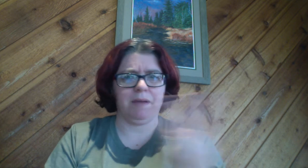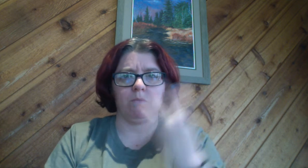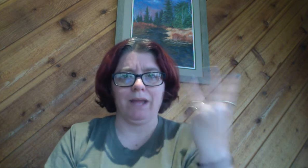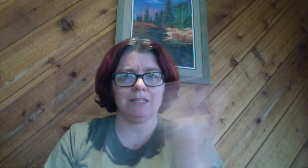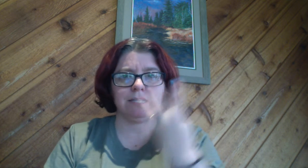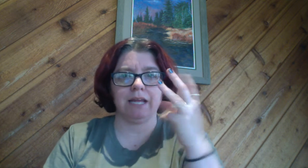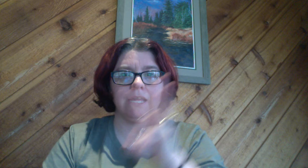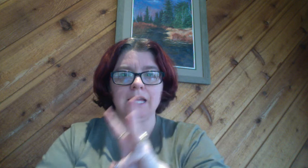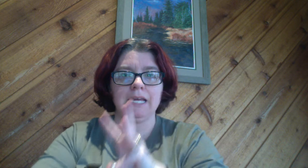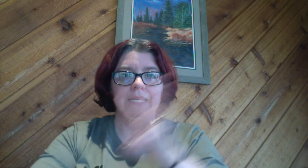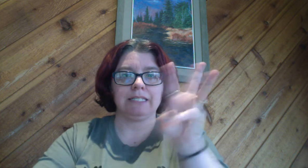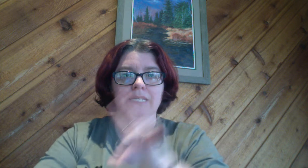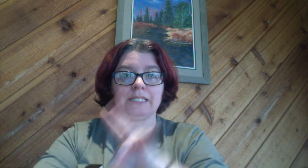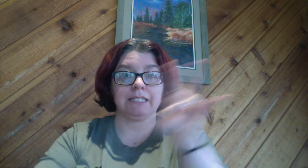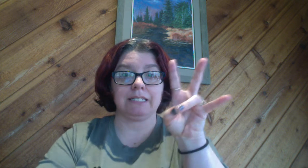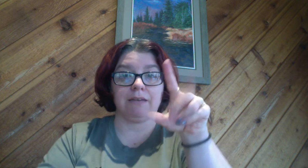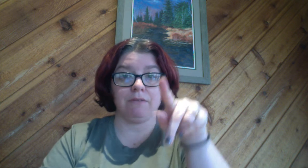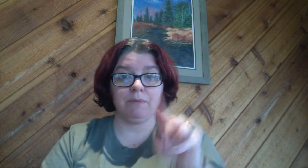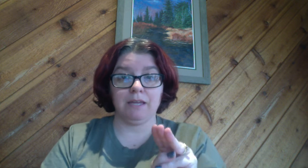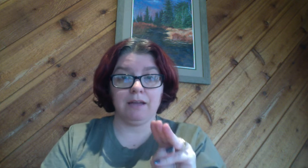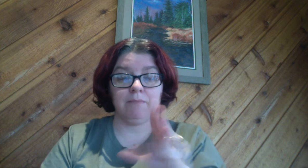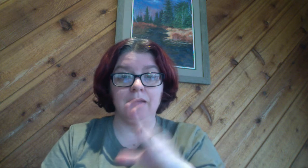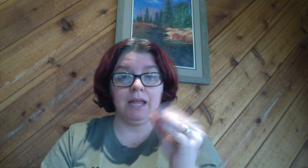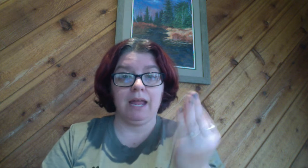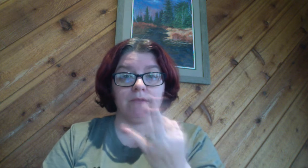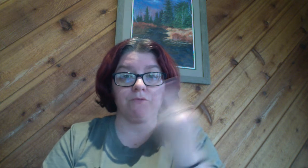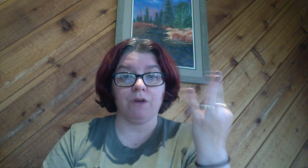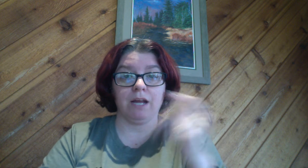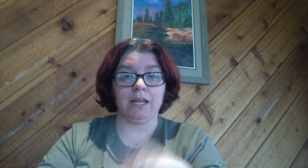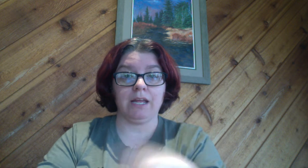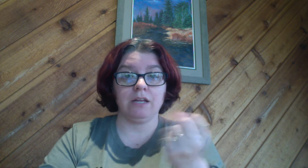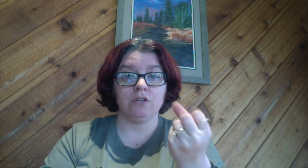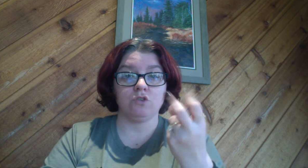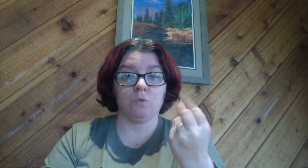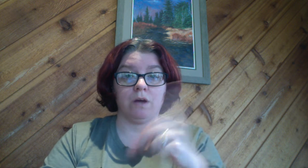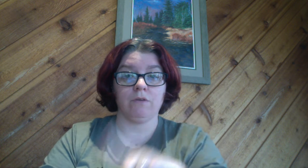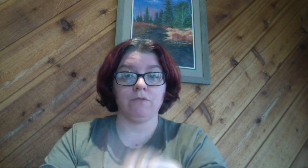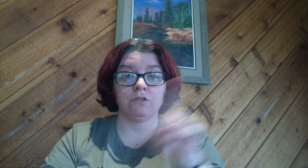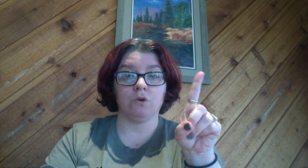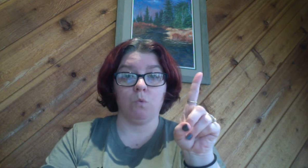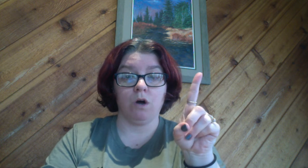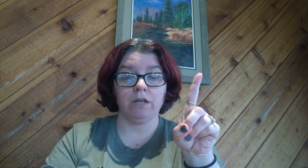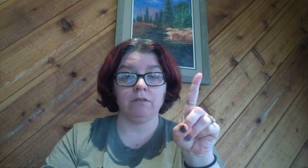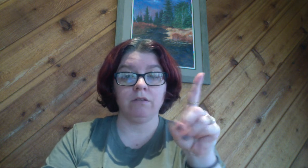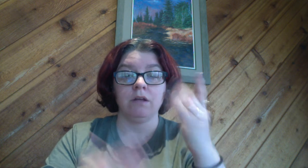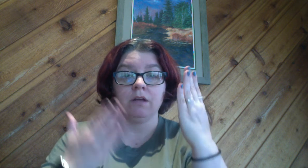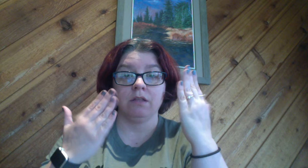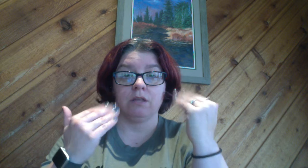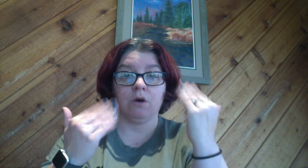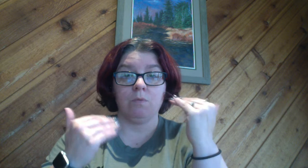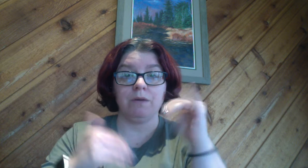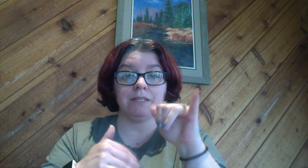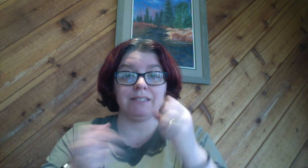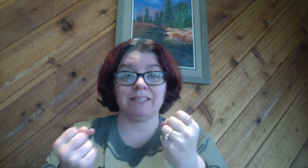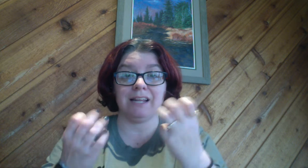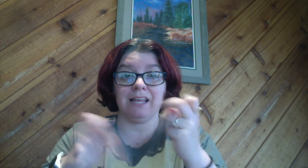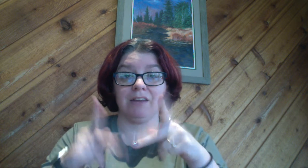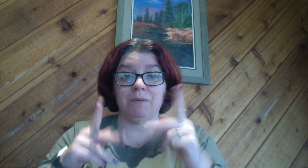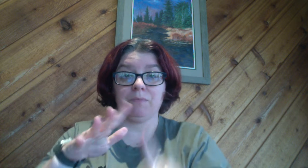6 to 7 p.m. and Friday 12 to 1 the hope is is that a lot of people